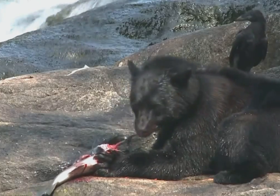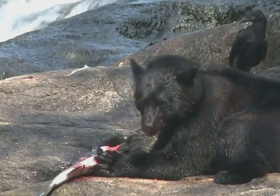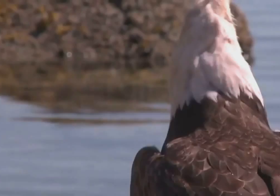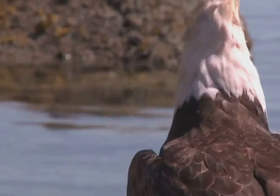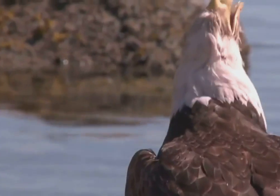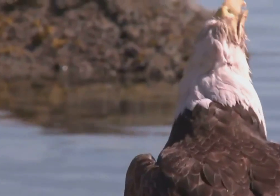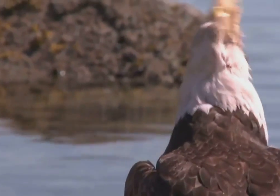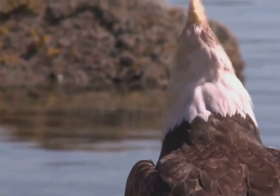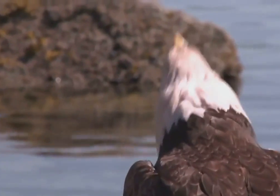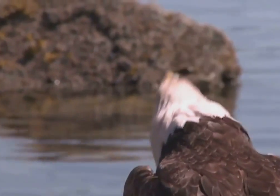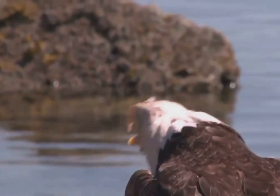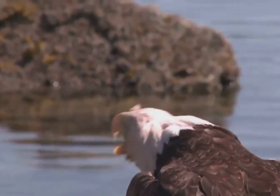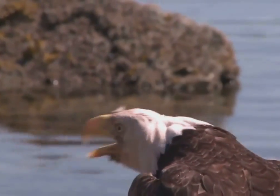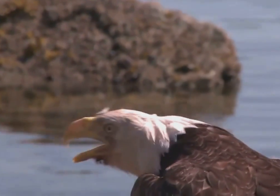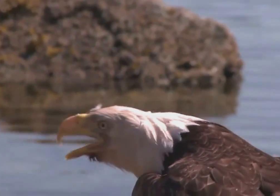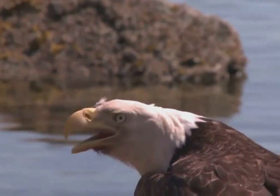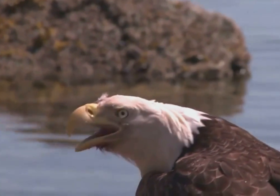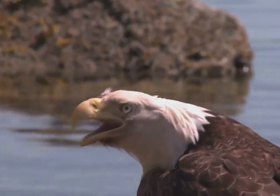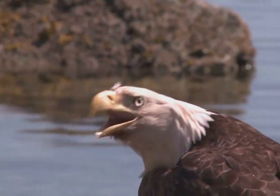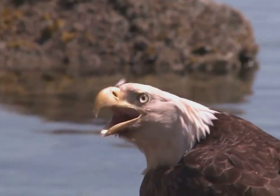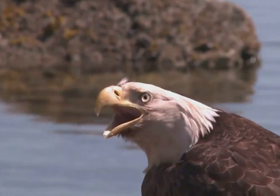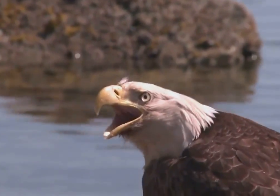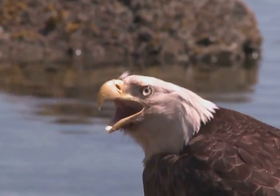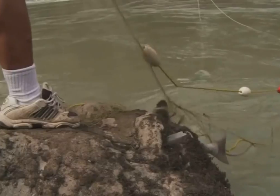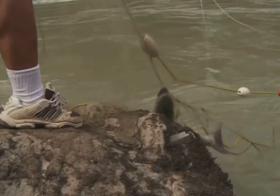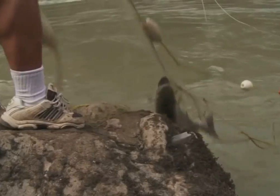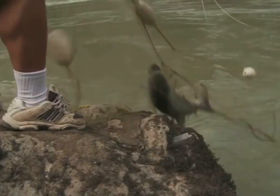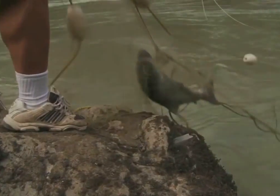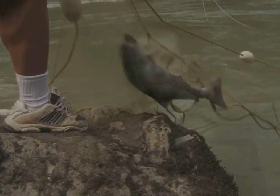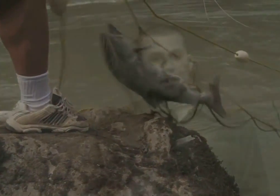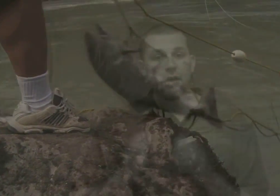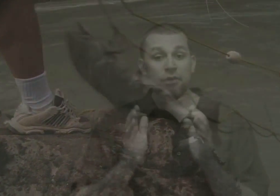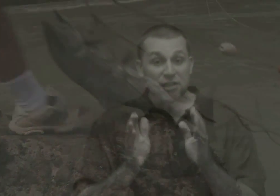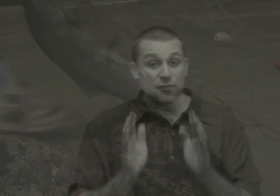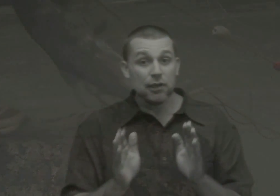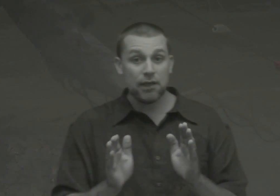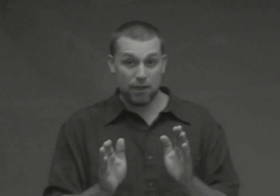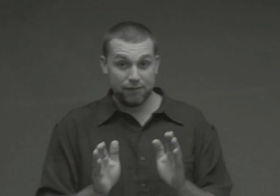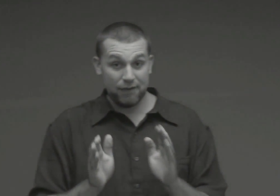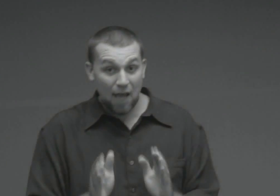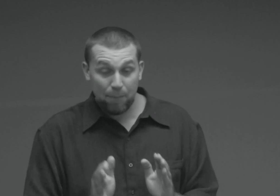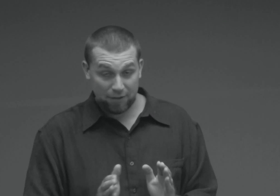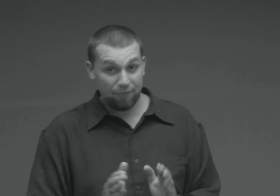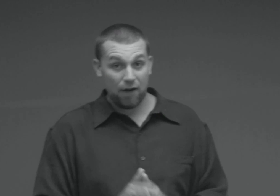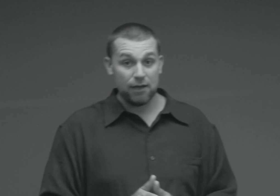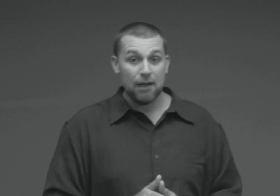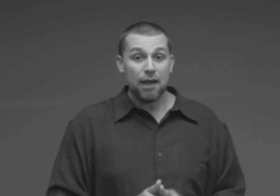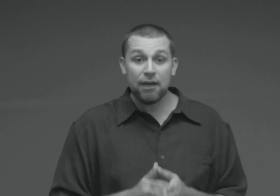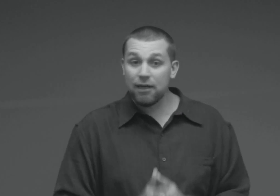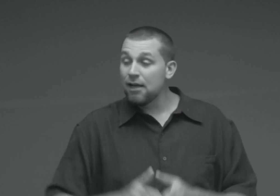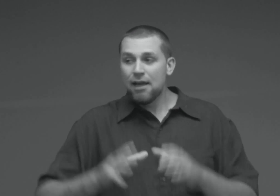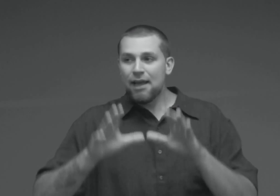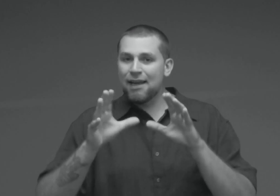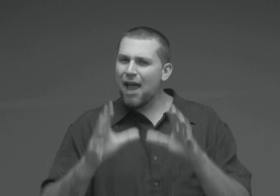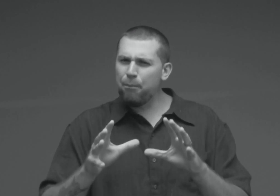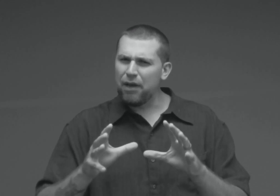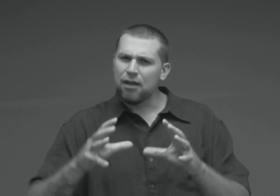birds like falcons or hawks or eagles. This really is an epic fight, indeed, an epic